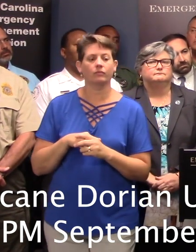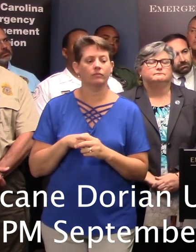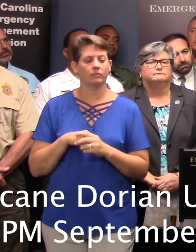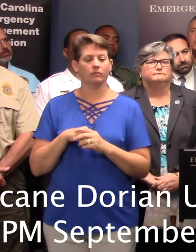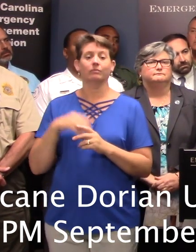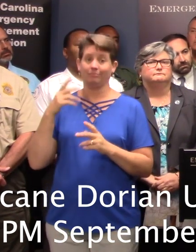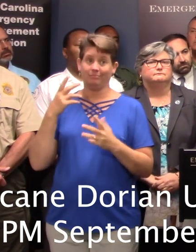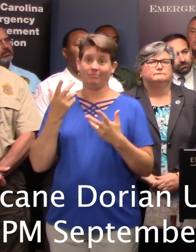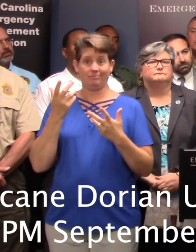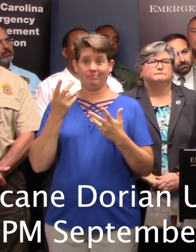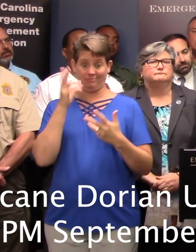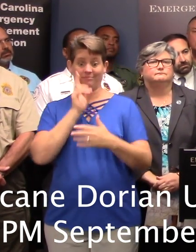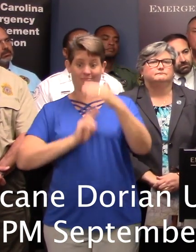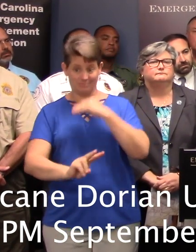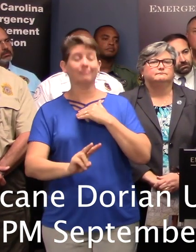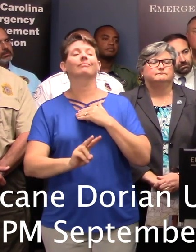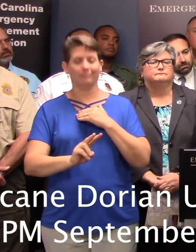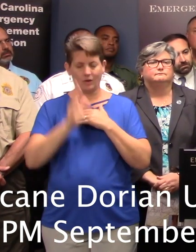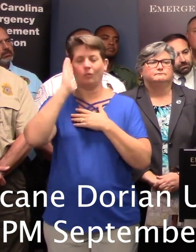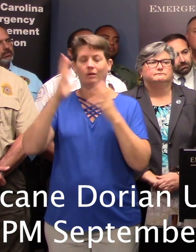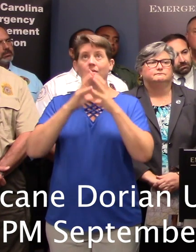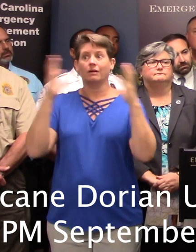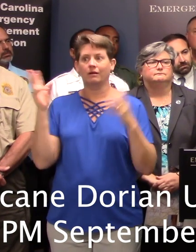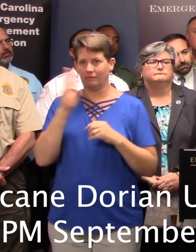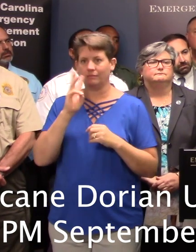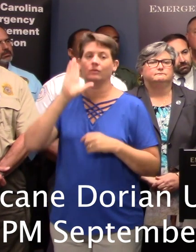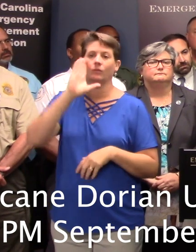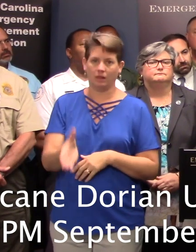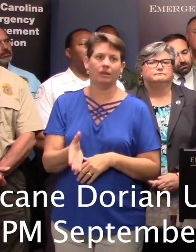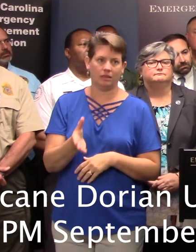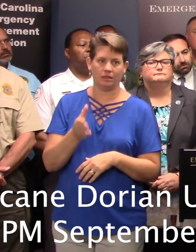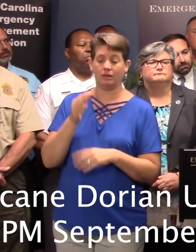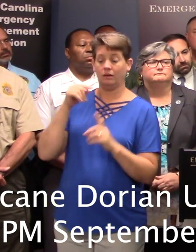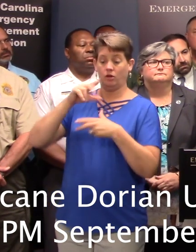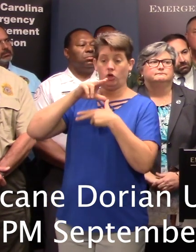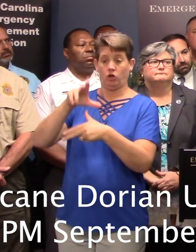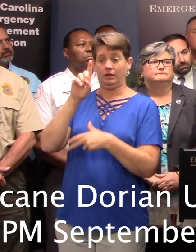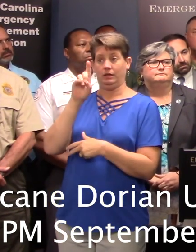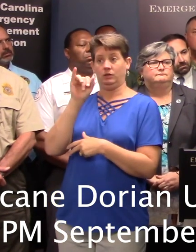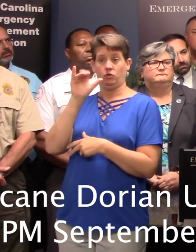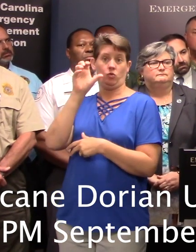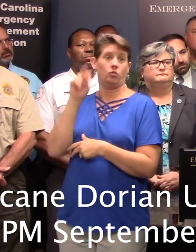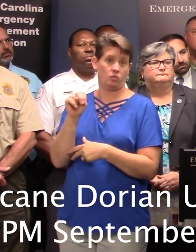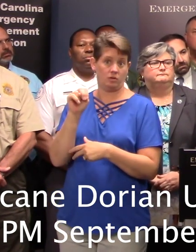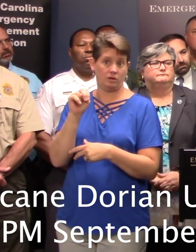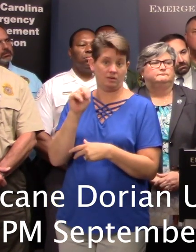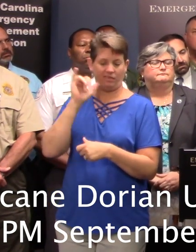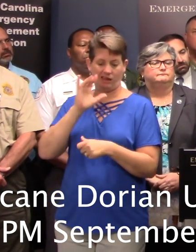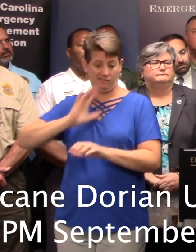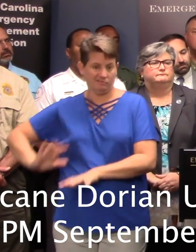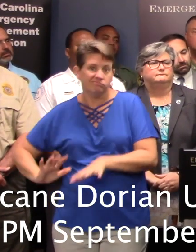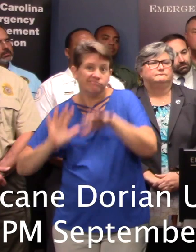have a lot of water. Hurricane Dorian's storm surge will begin to be felt along the